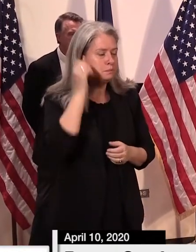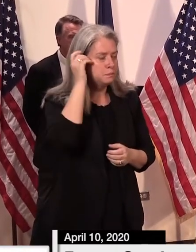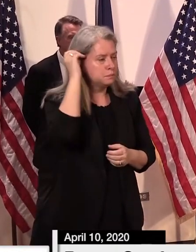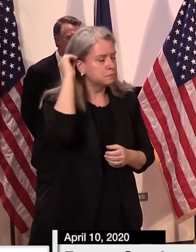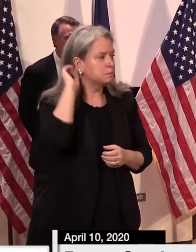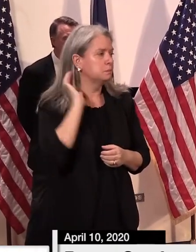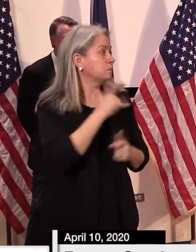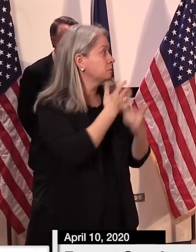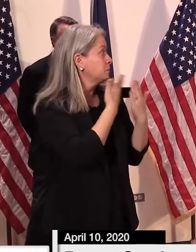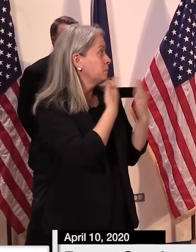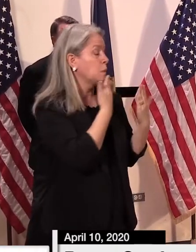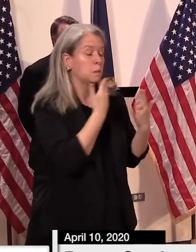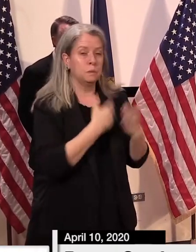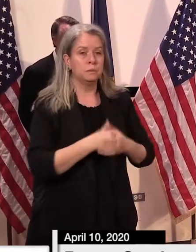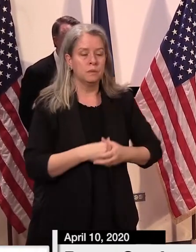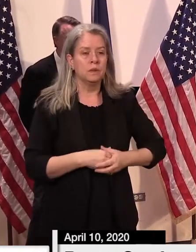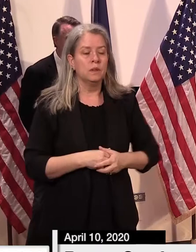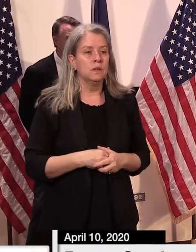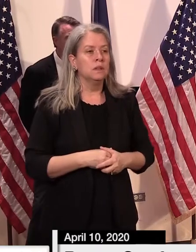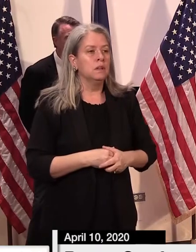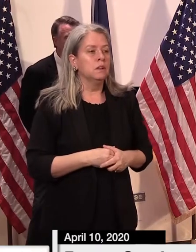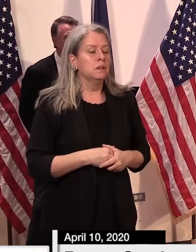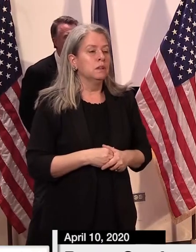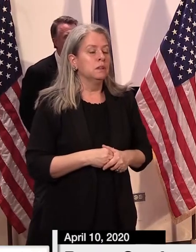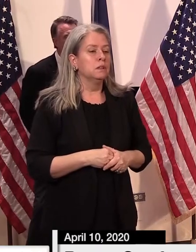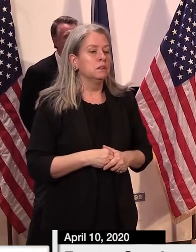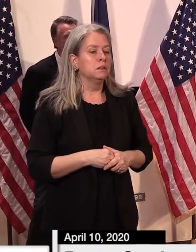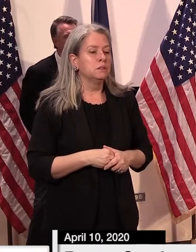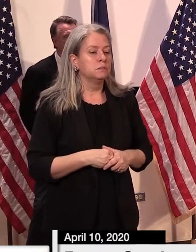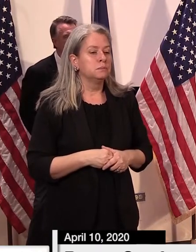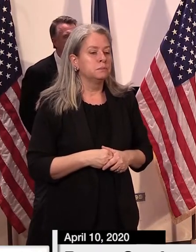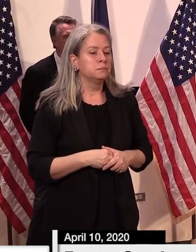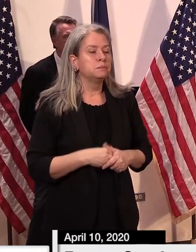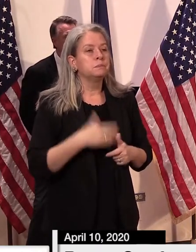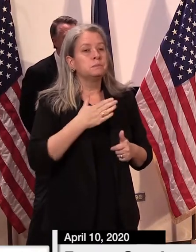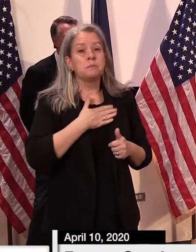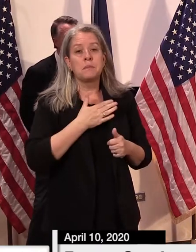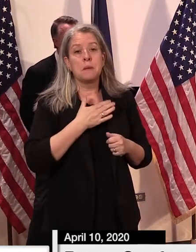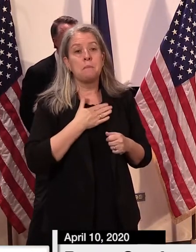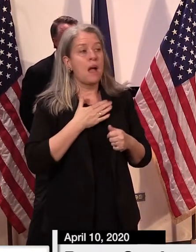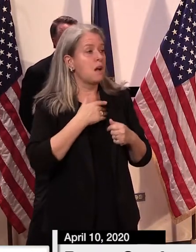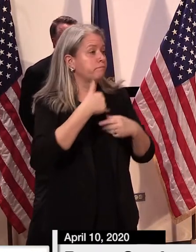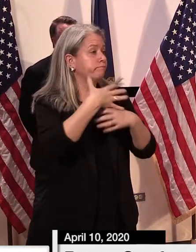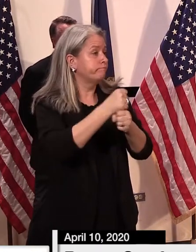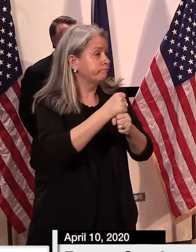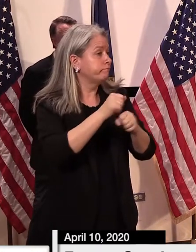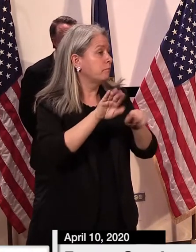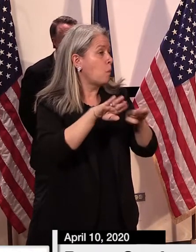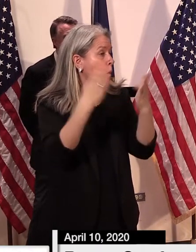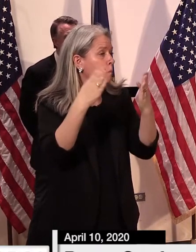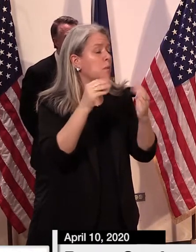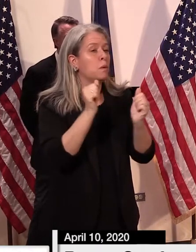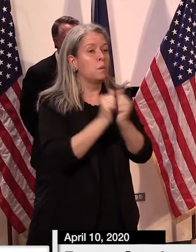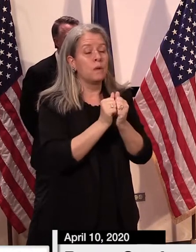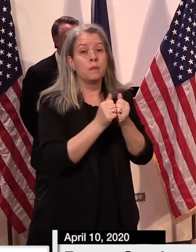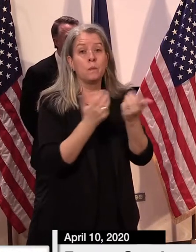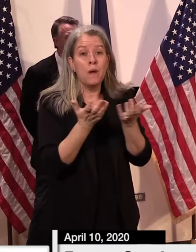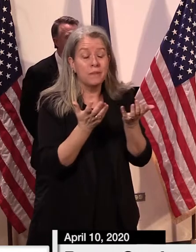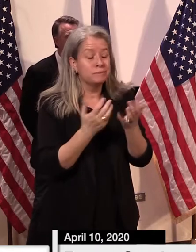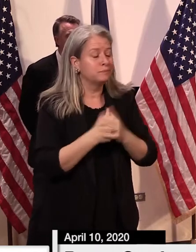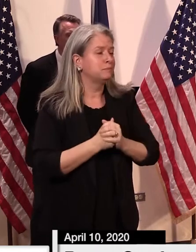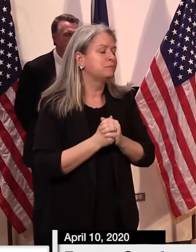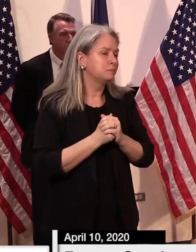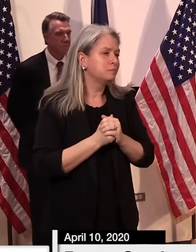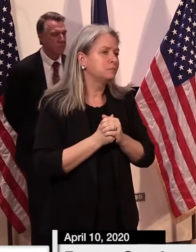Thank you. Let me just start off by saying thank you to the family and friends